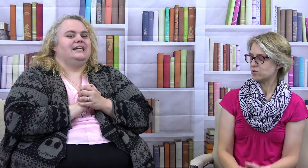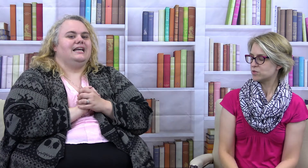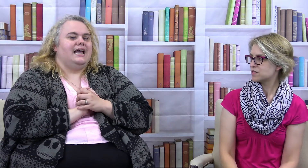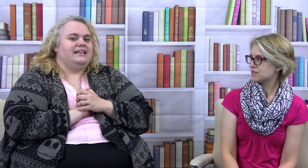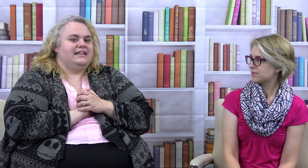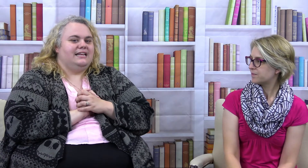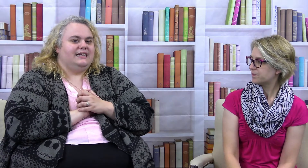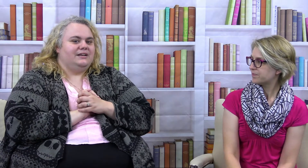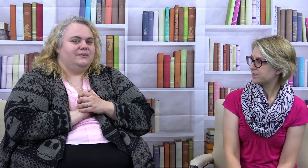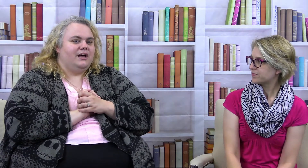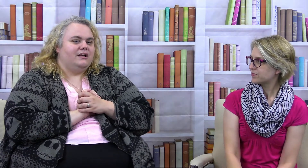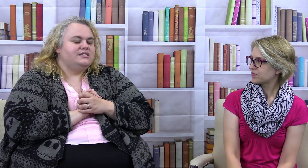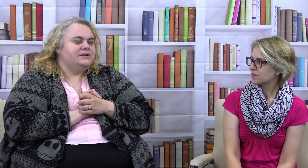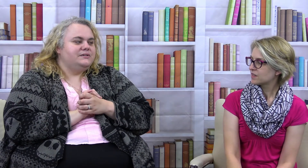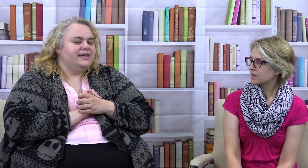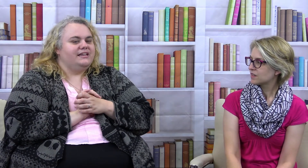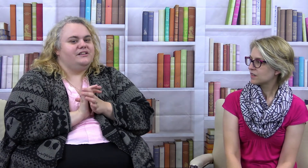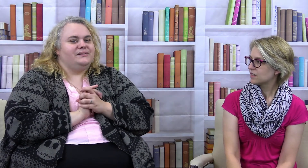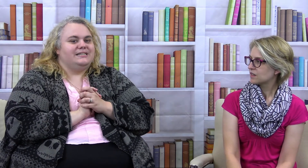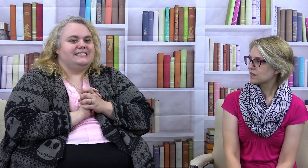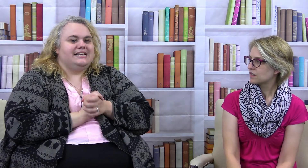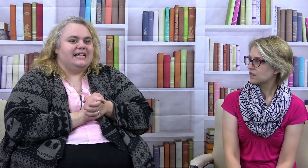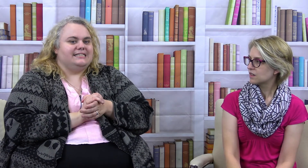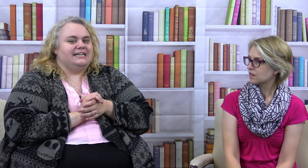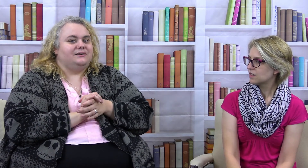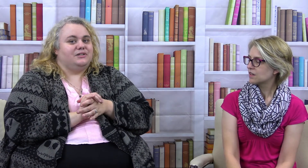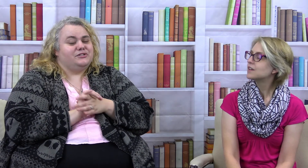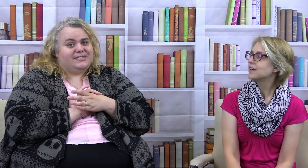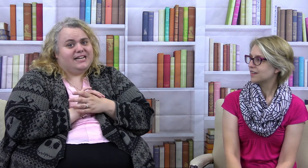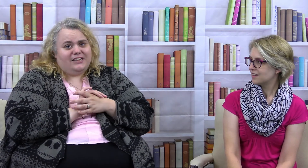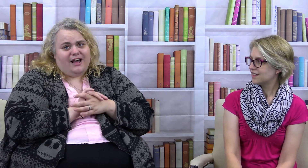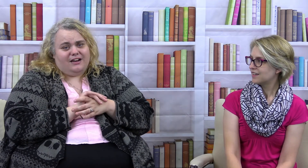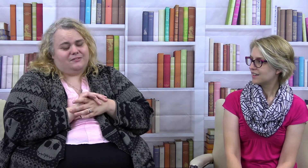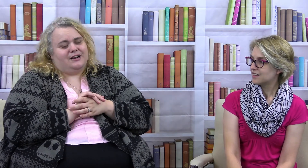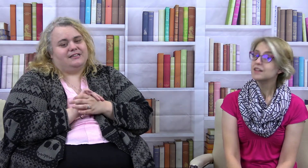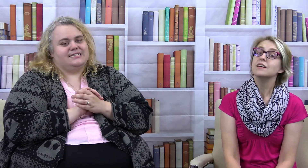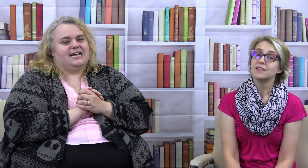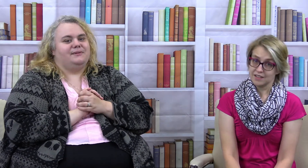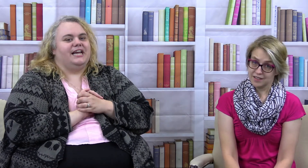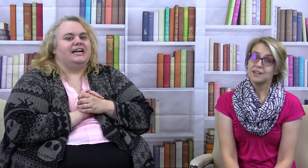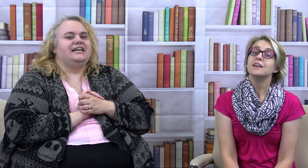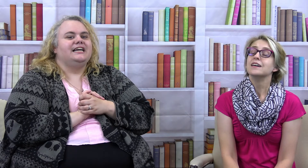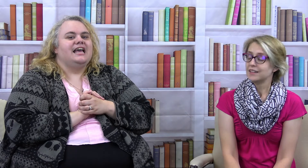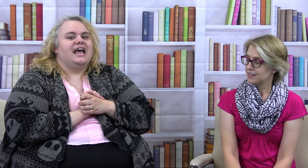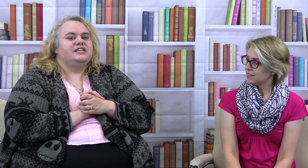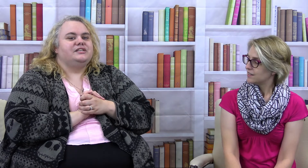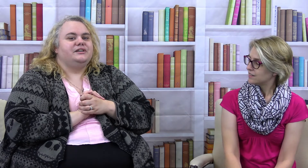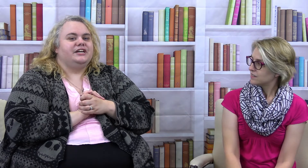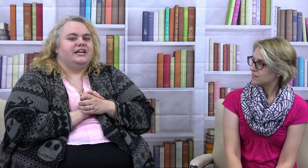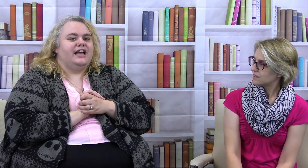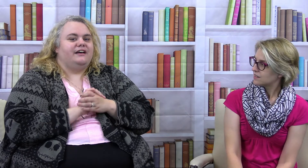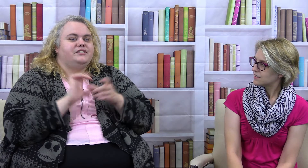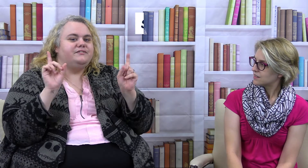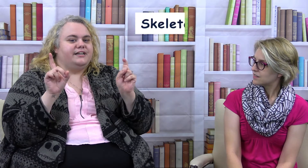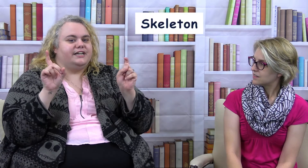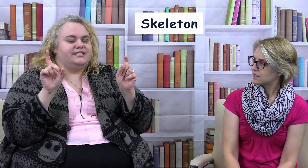And then we also can do skeleton which you'll see a lot of around this time of year. So you're gonna have two fingers